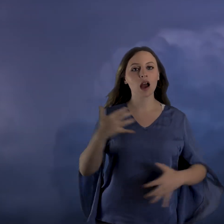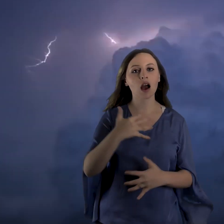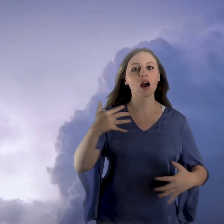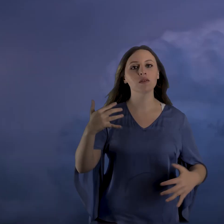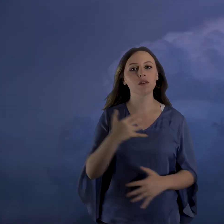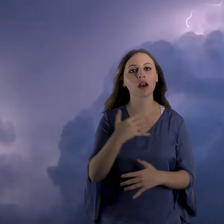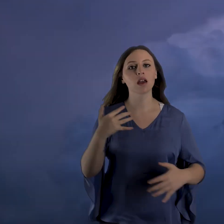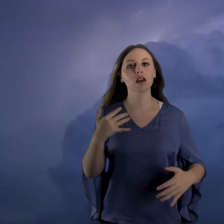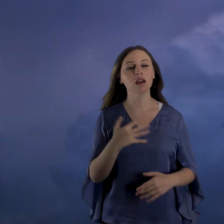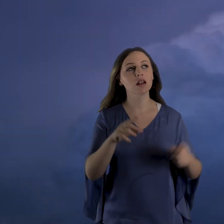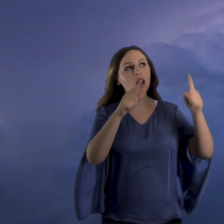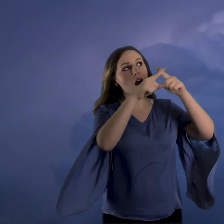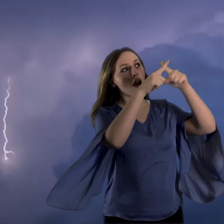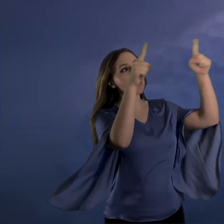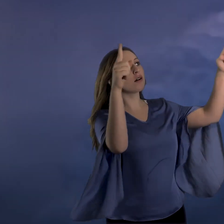words Like you hate me now